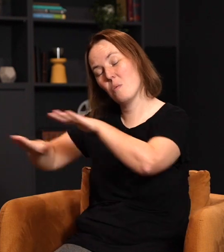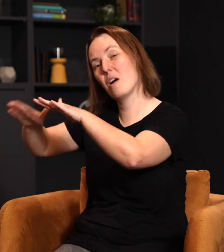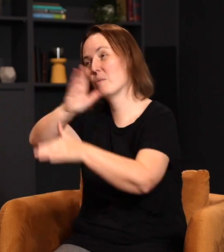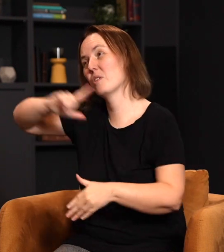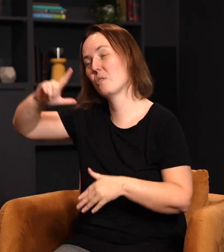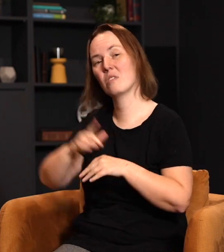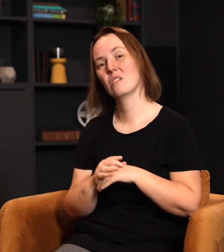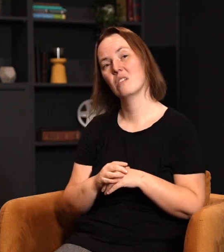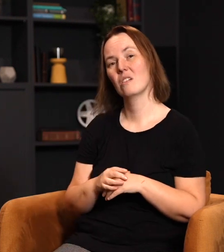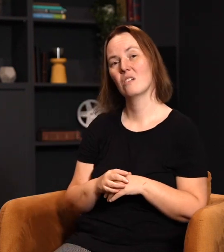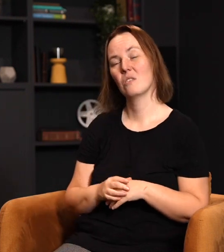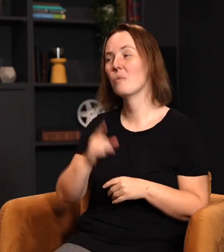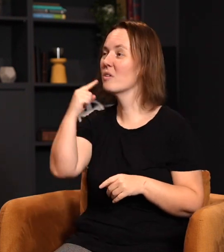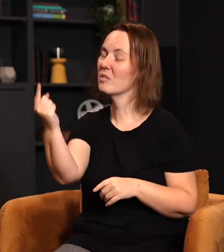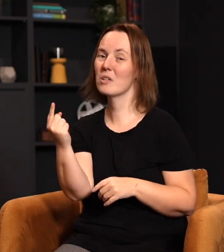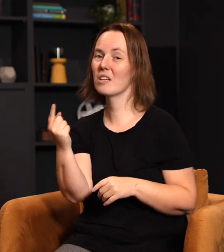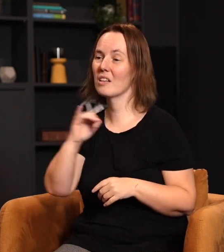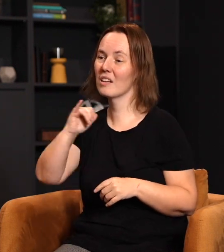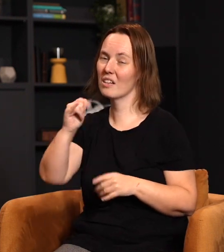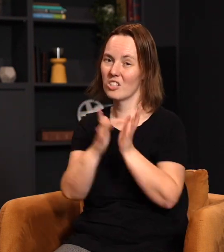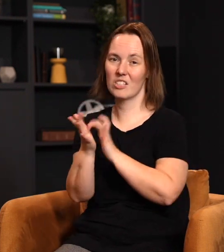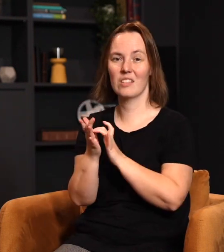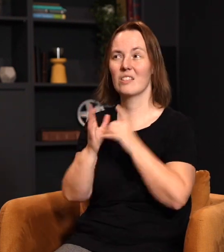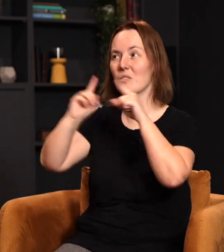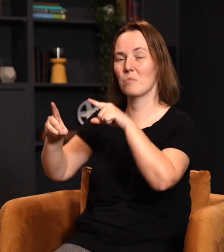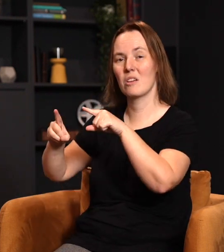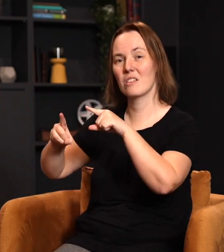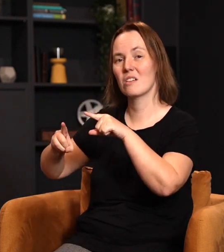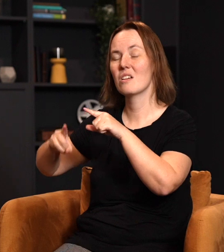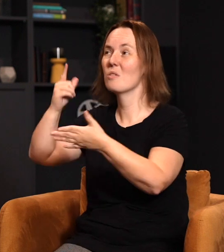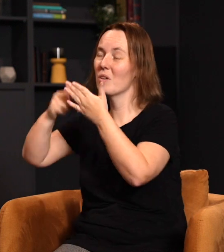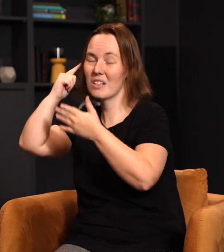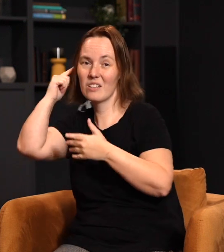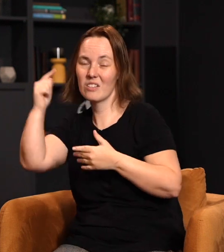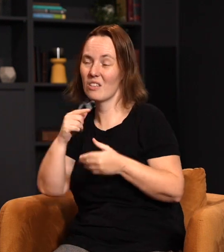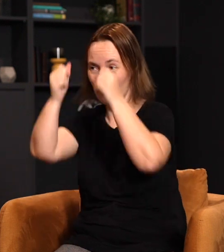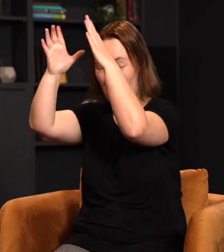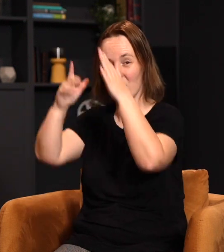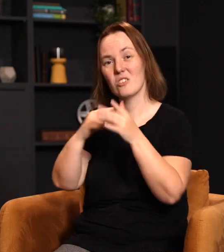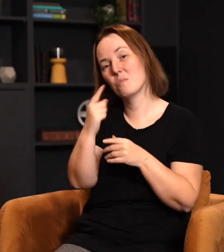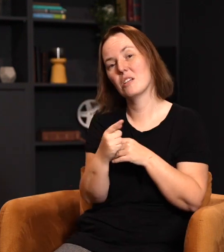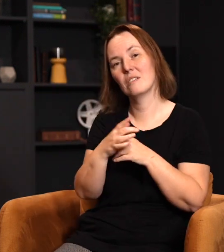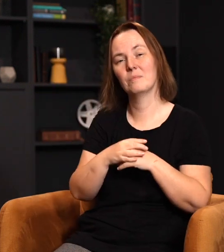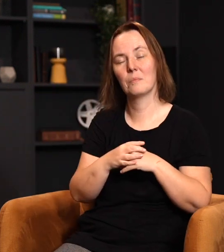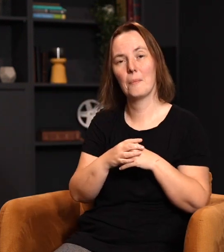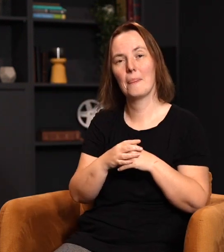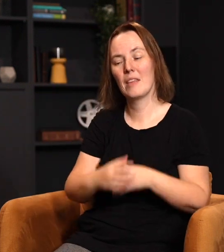we are walking with the Lord, when we are speaking like Jesus said in response to what he hears the Father speaking, what the Spirit is speaking to us,